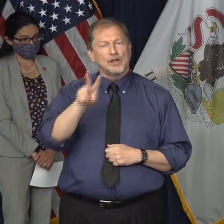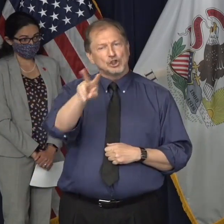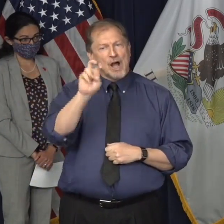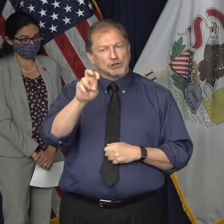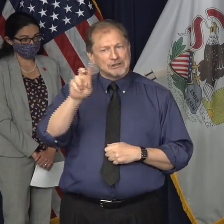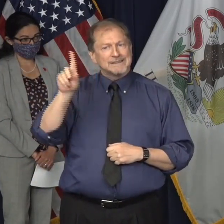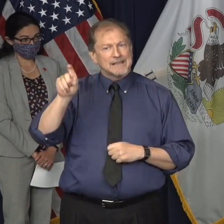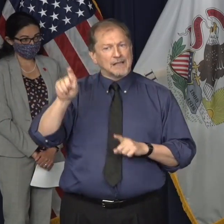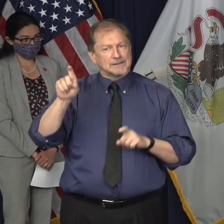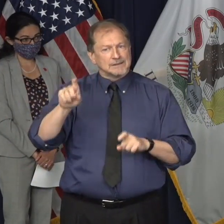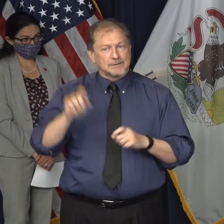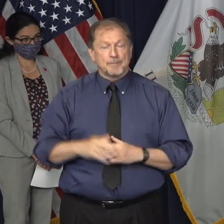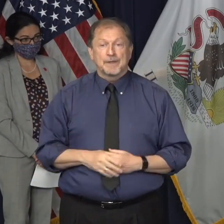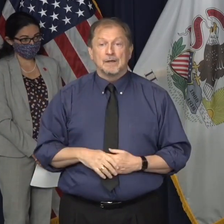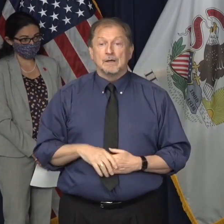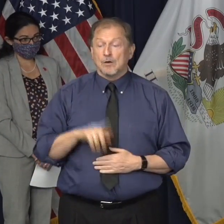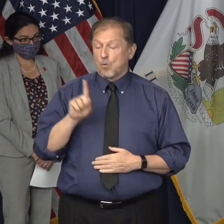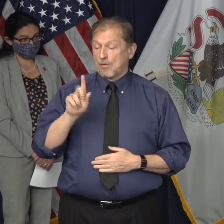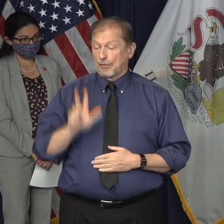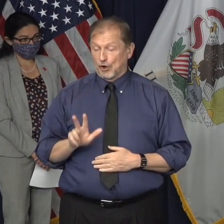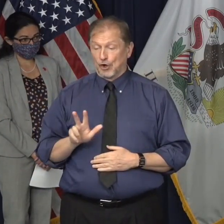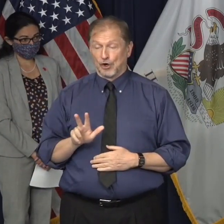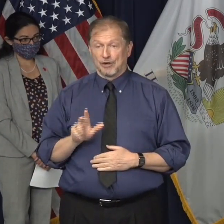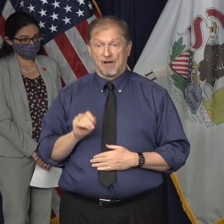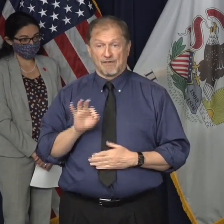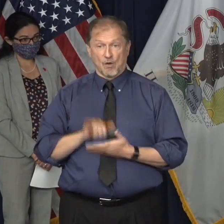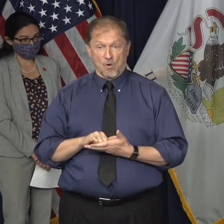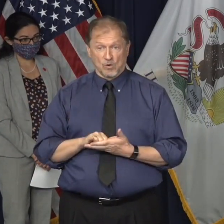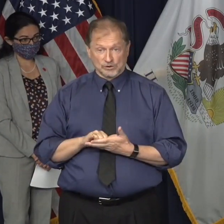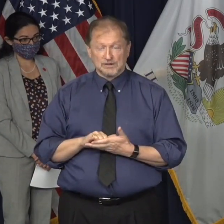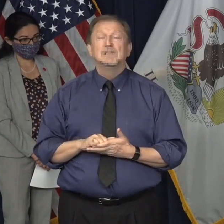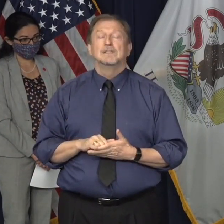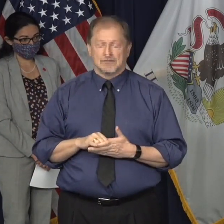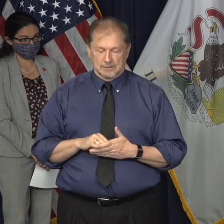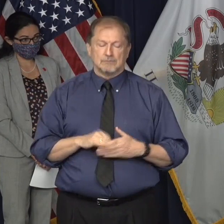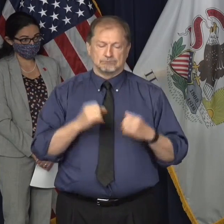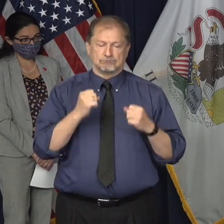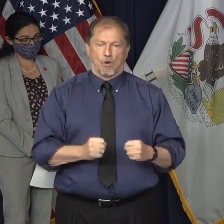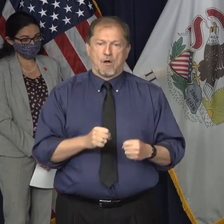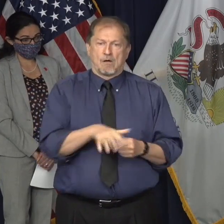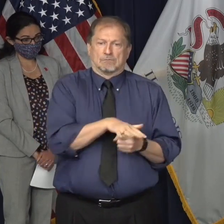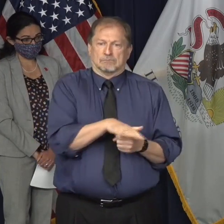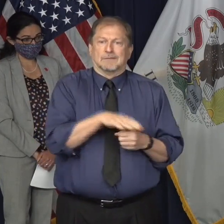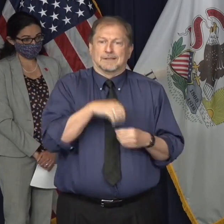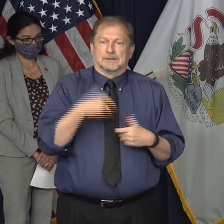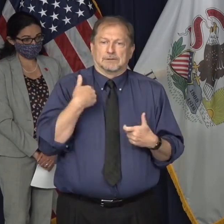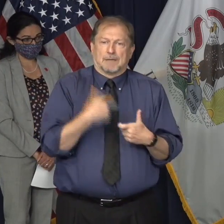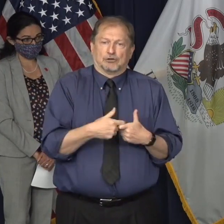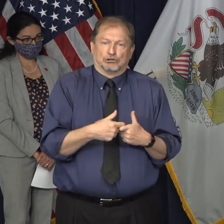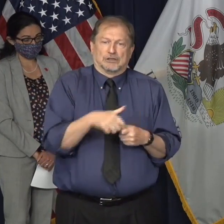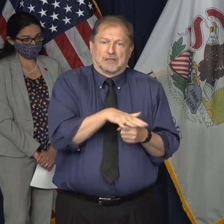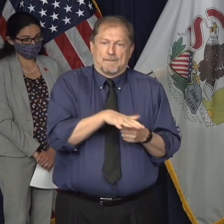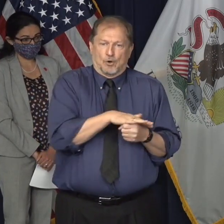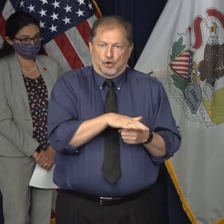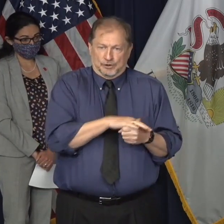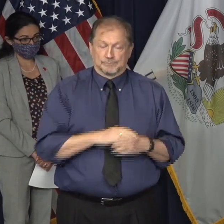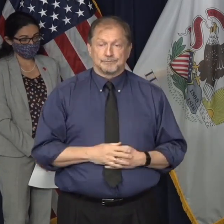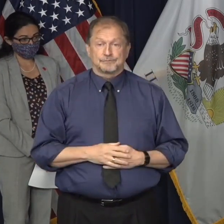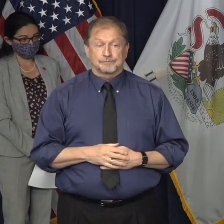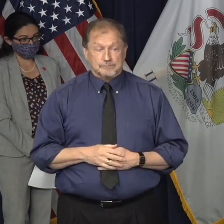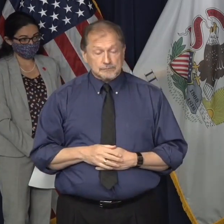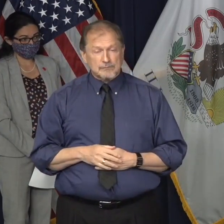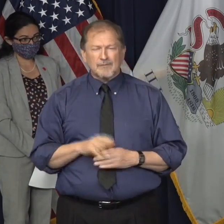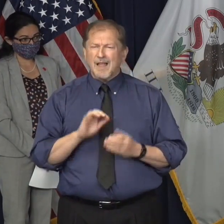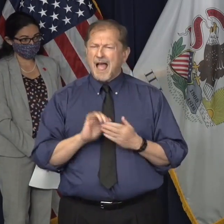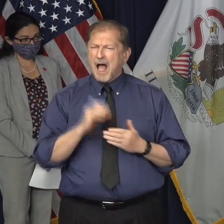third of which are located in communities with a significant Latinx population, measured here as greater than